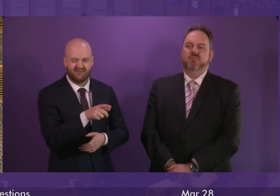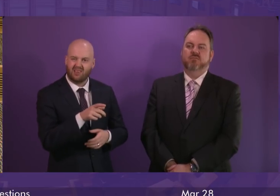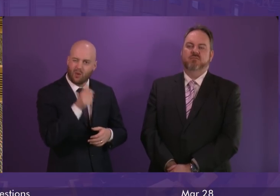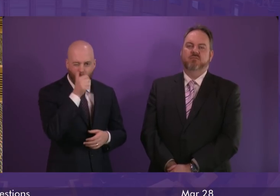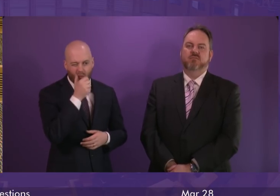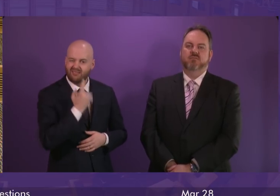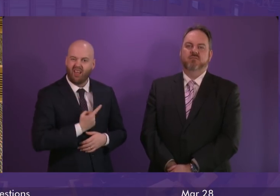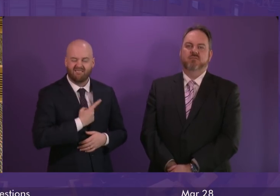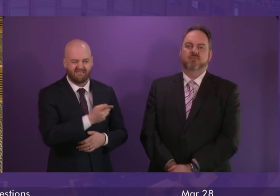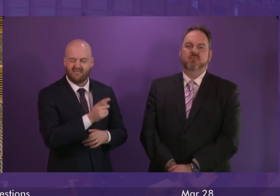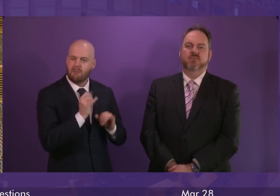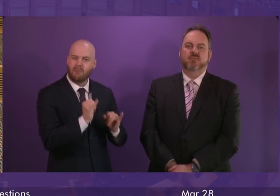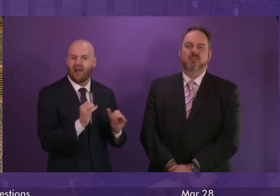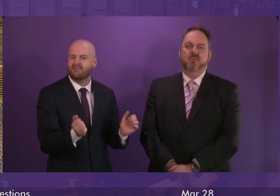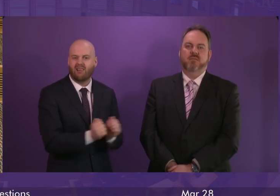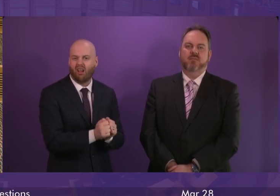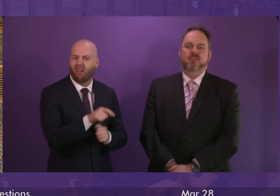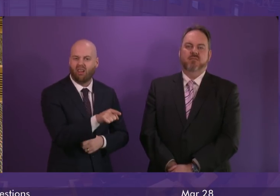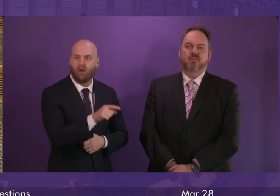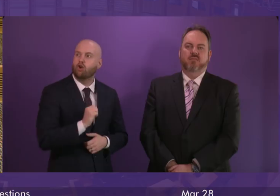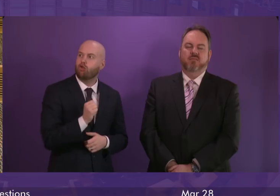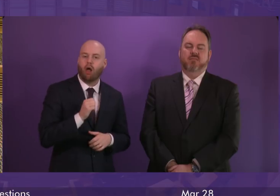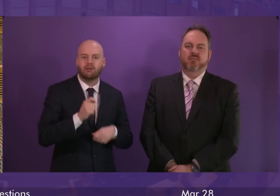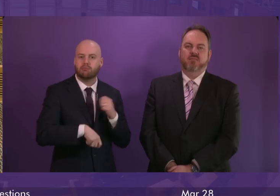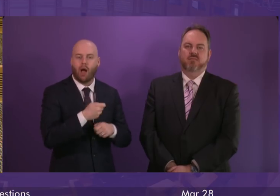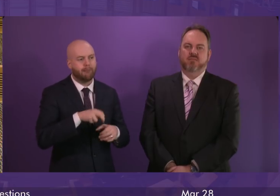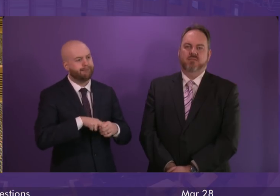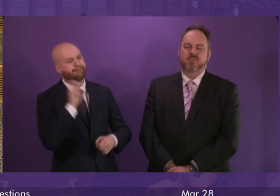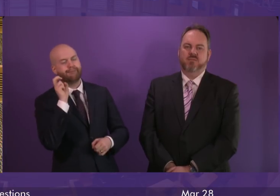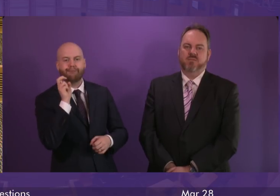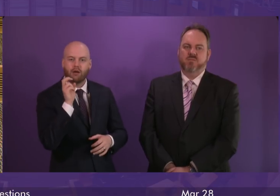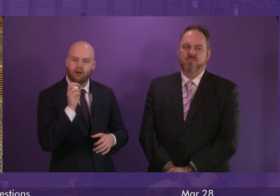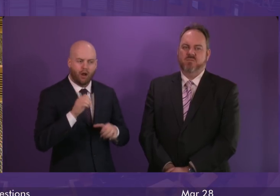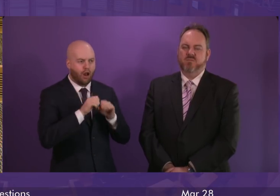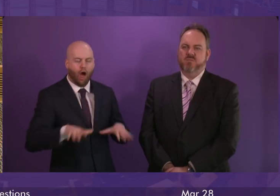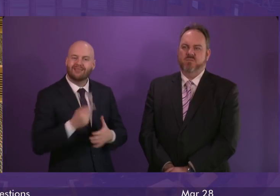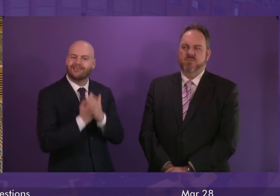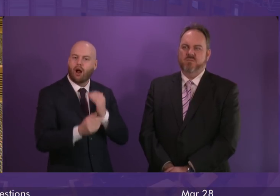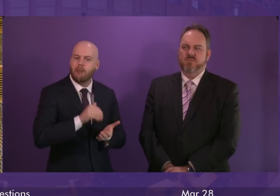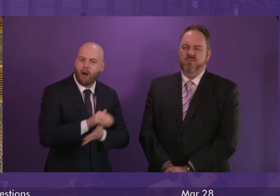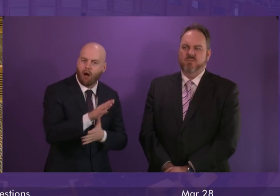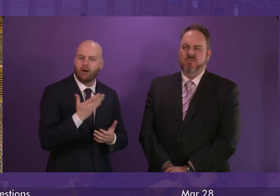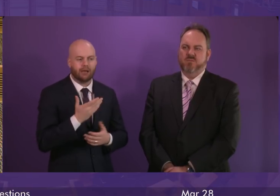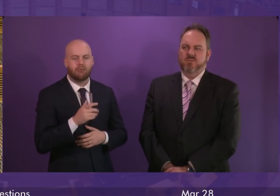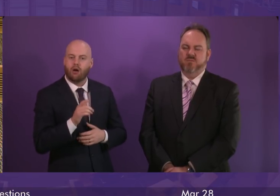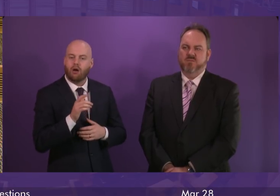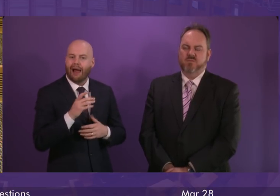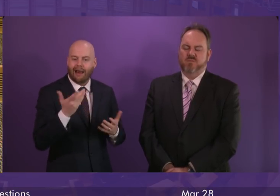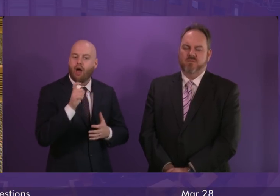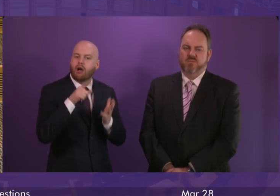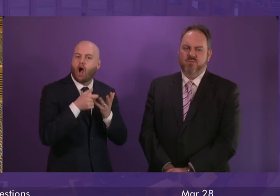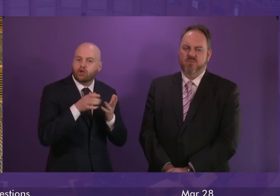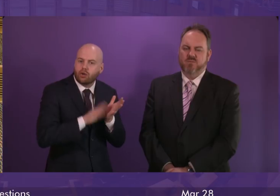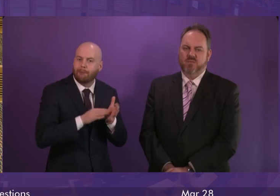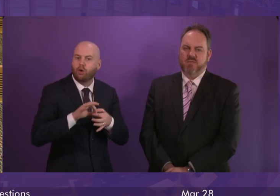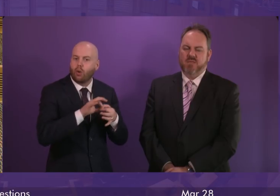would take Scotland out of the EU, out of the single market and out of the customs union. The right thing to do now is to put this issue back to the people. And